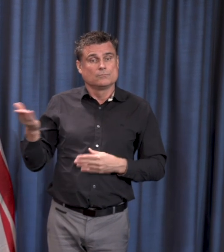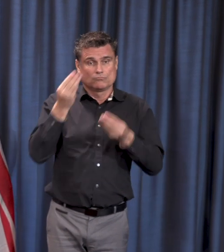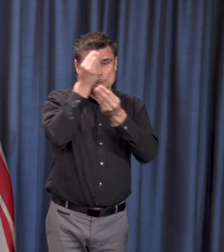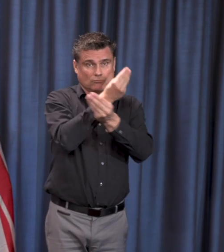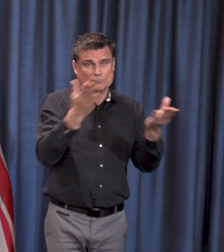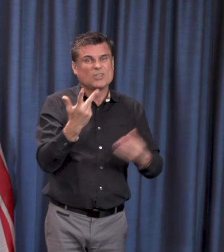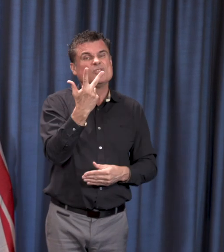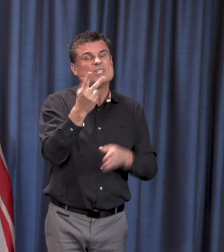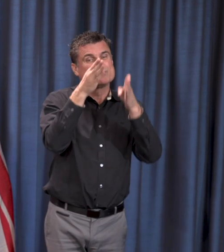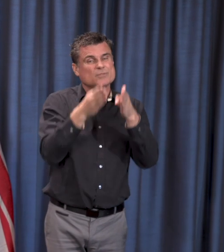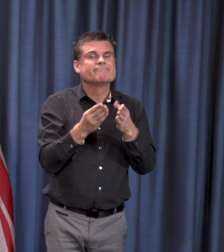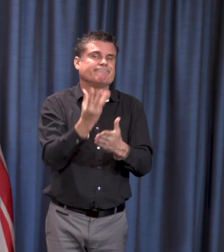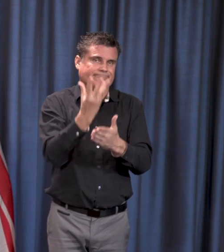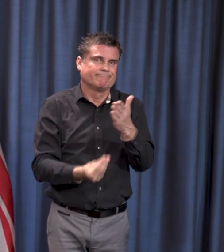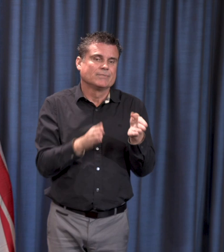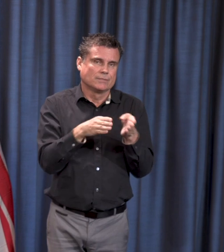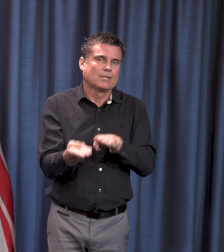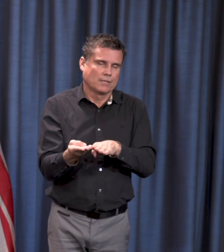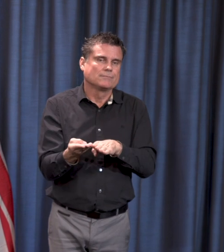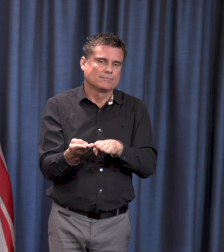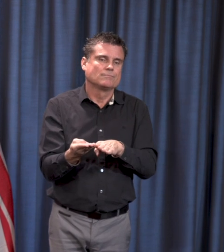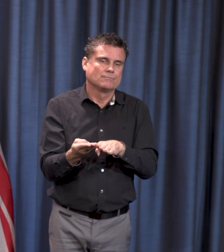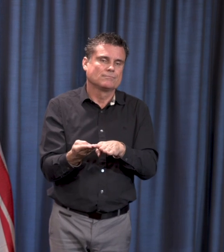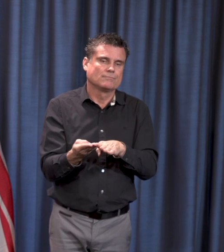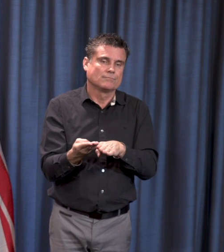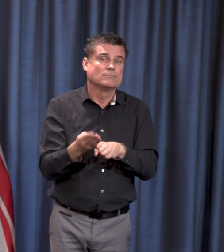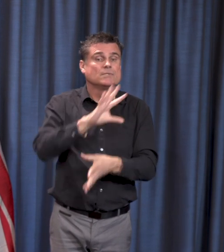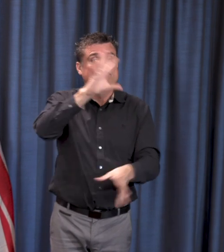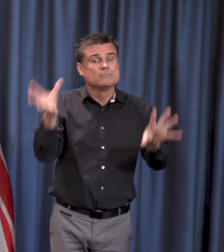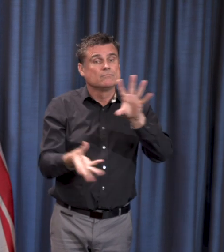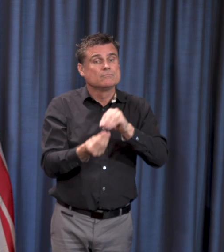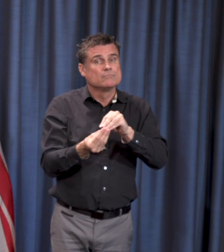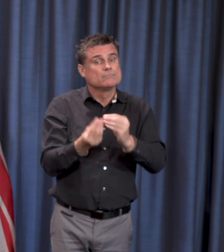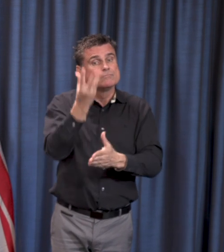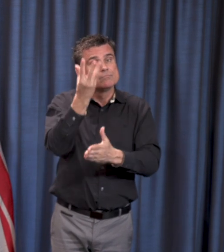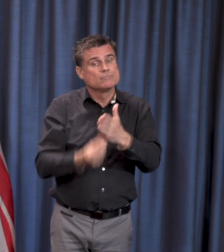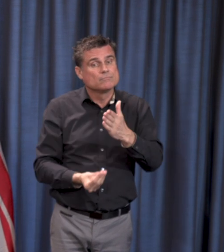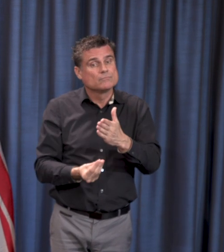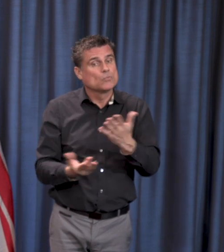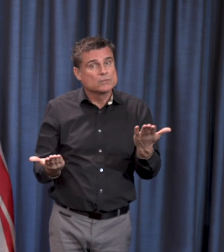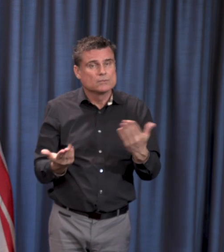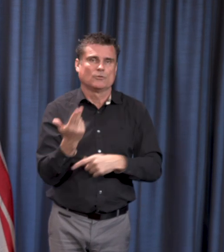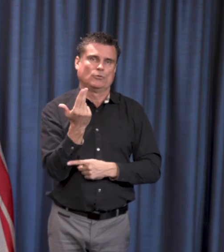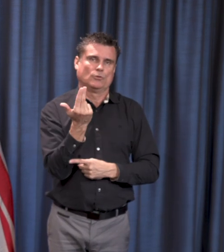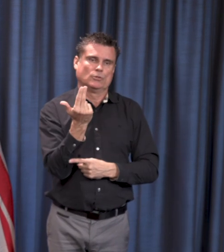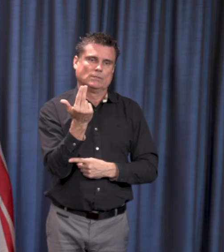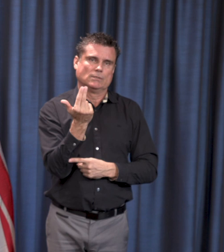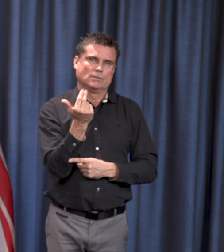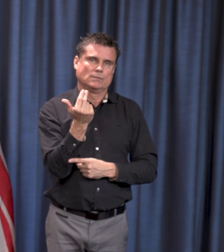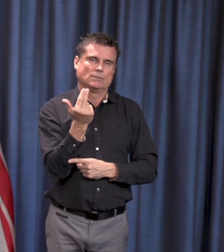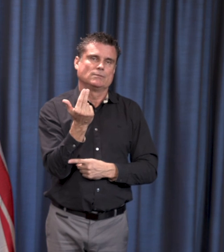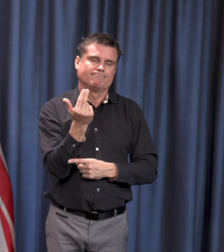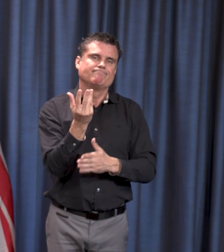today, that that brings a total of people who passed away as a result of COVID-19 to 13. And I just want to start by